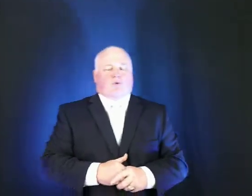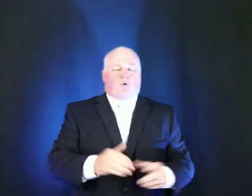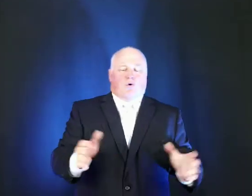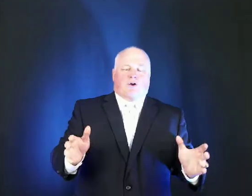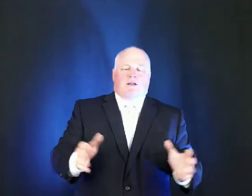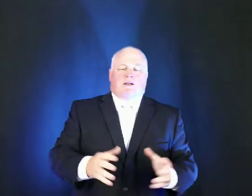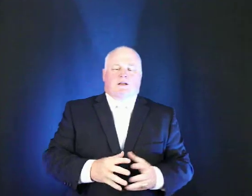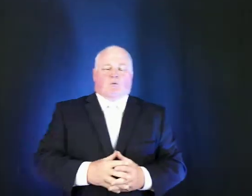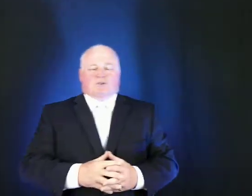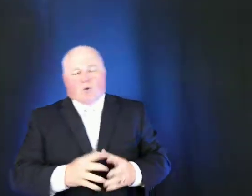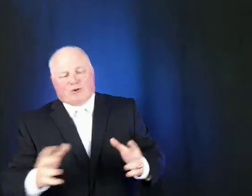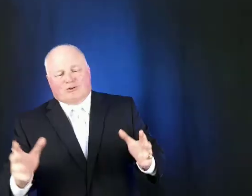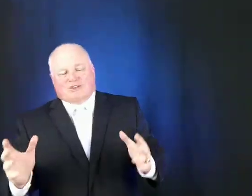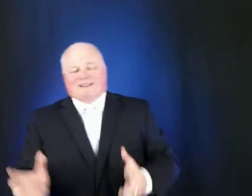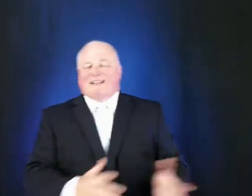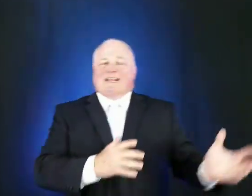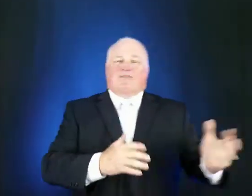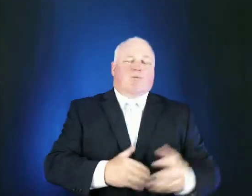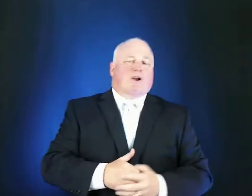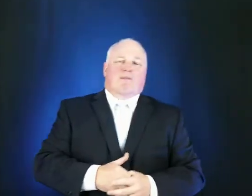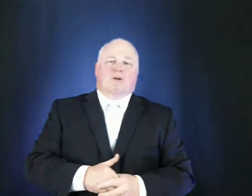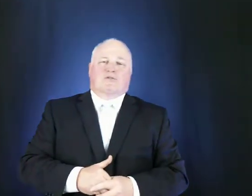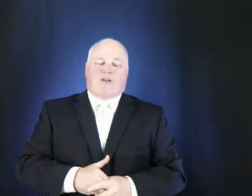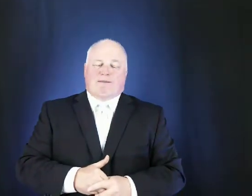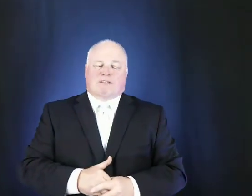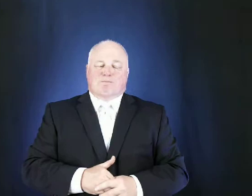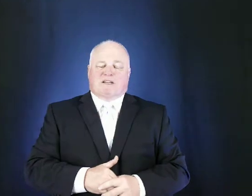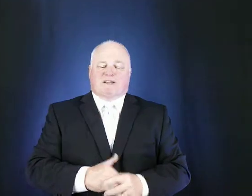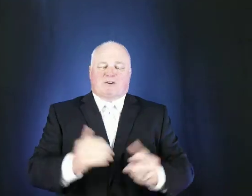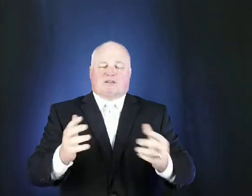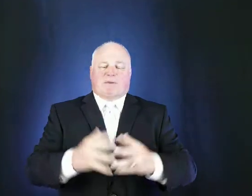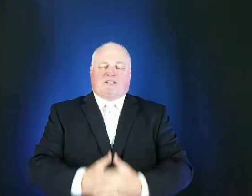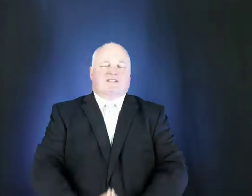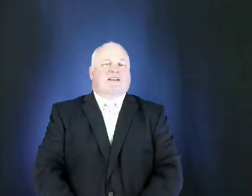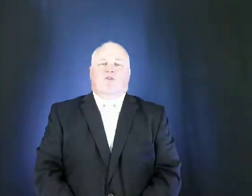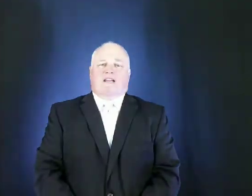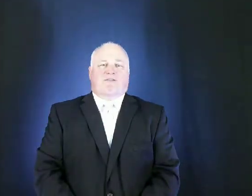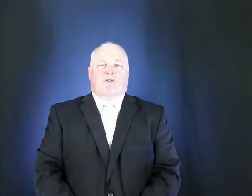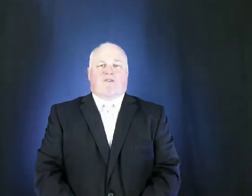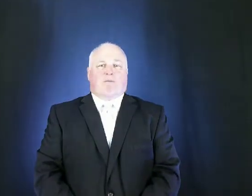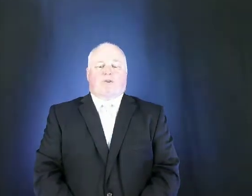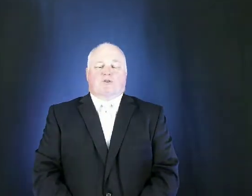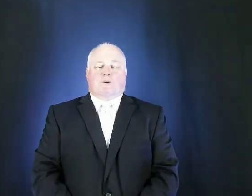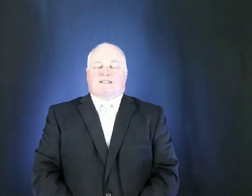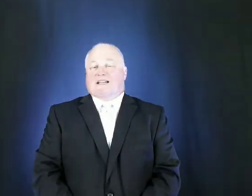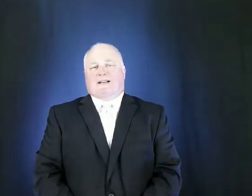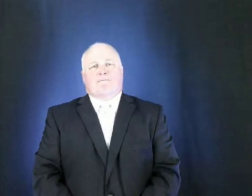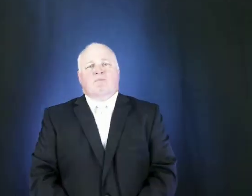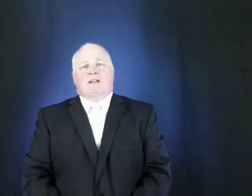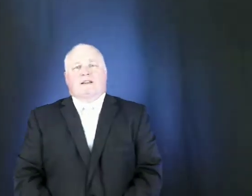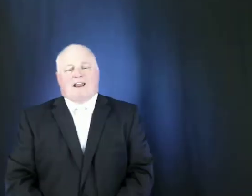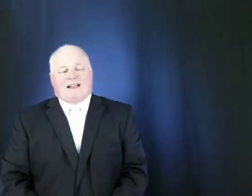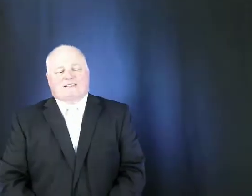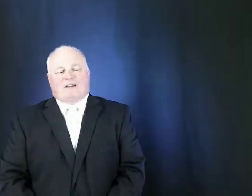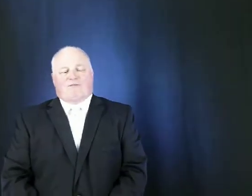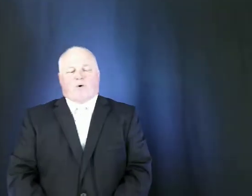ordered was ordered to leave and one of the most famous military speeches ever given on february the 22nd 1942